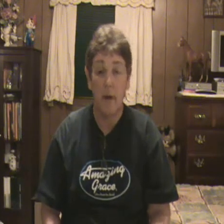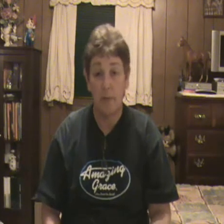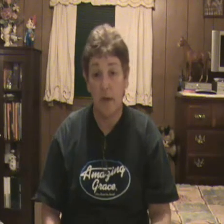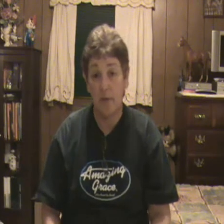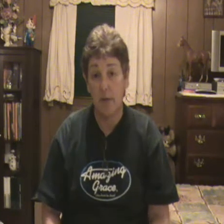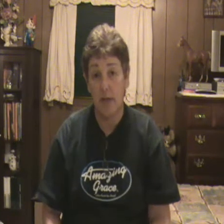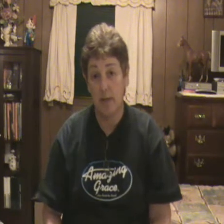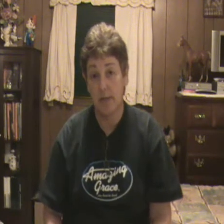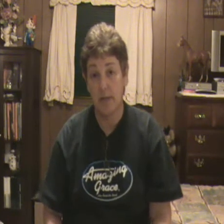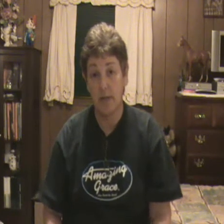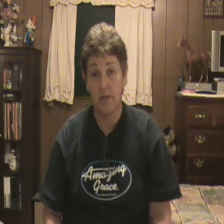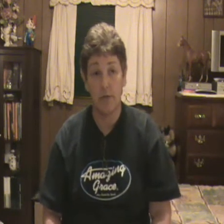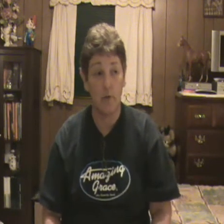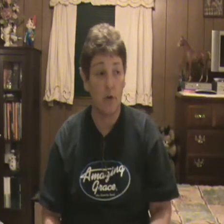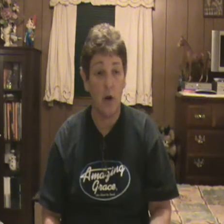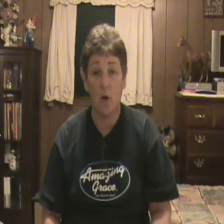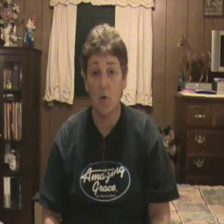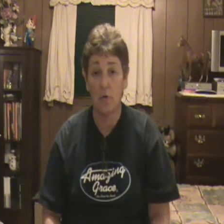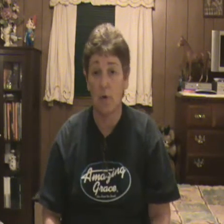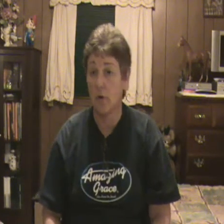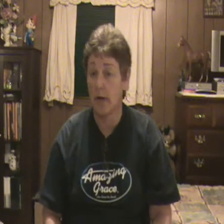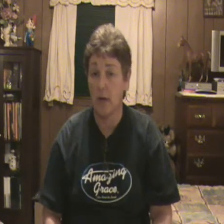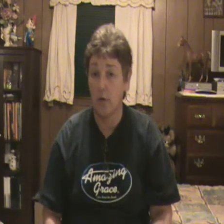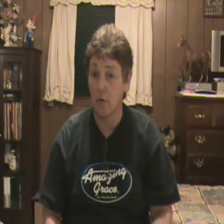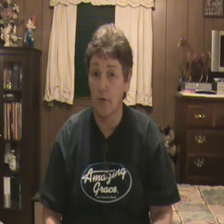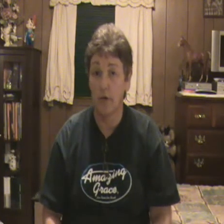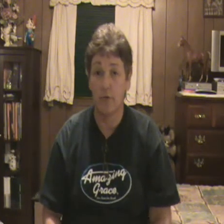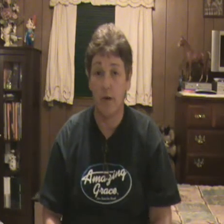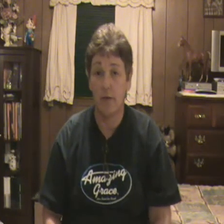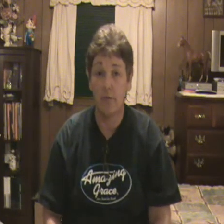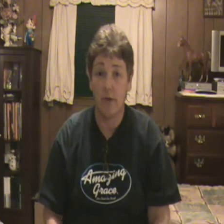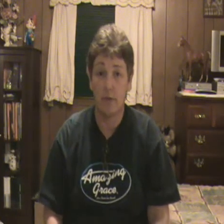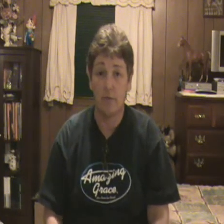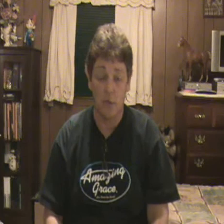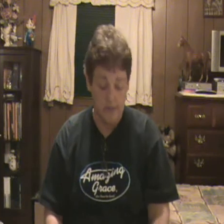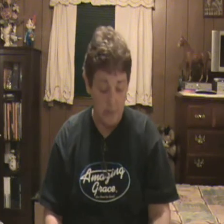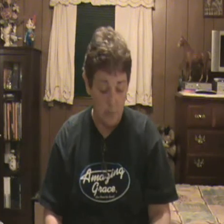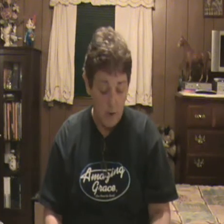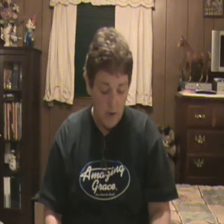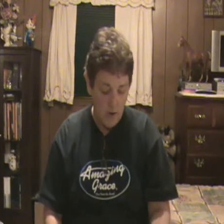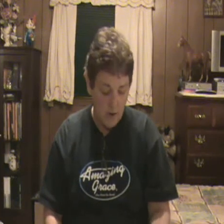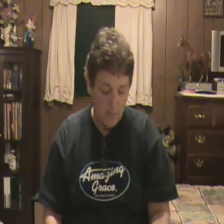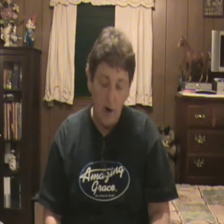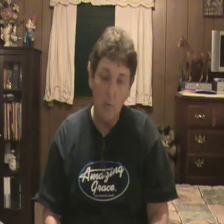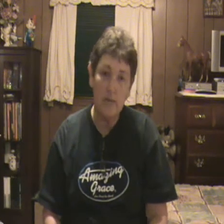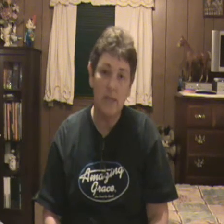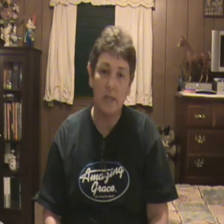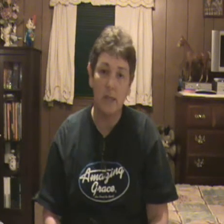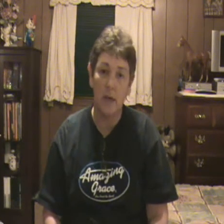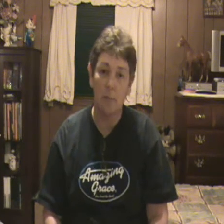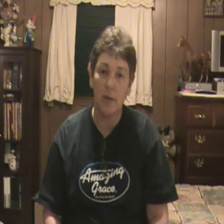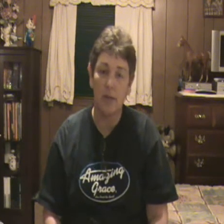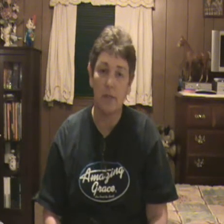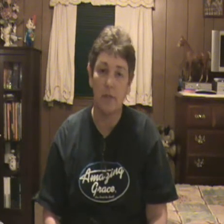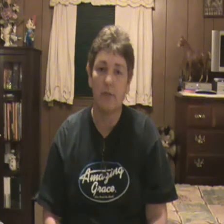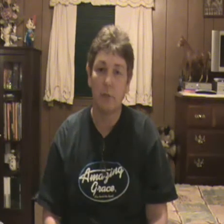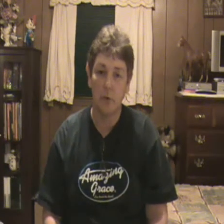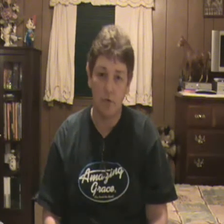know, happen to have any kind of sickness, certain colds or like a urinary tract infection, for example, always get the printout sheet from your